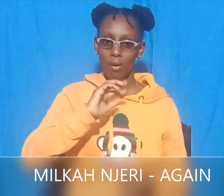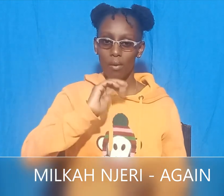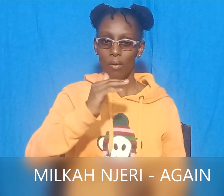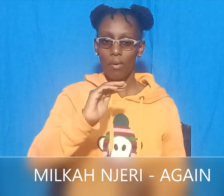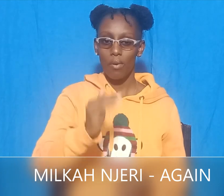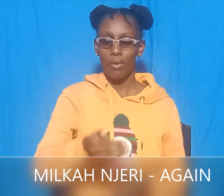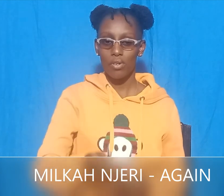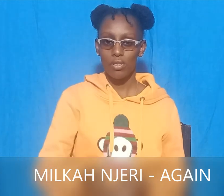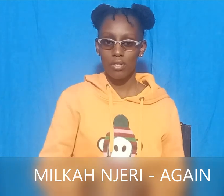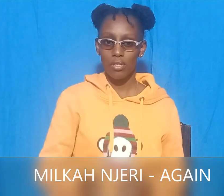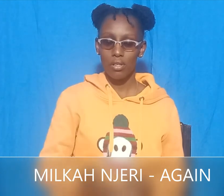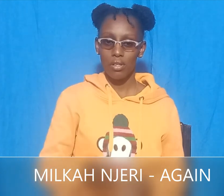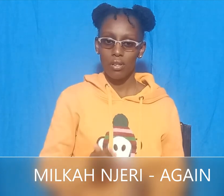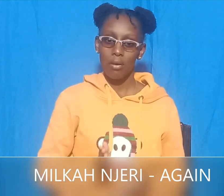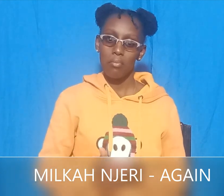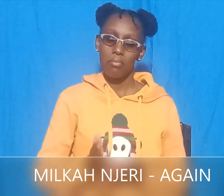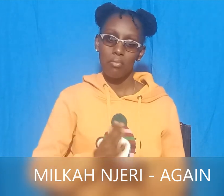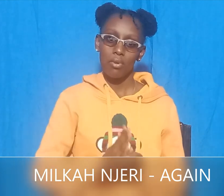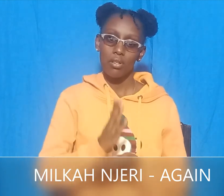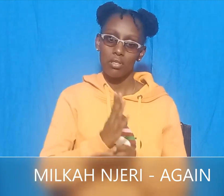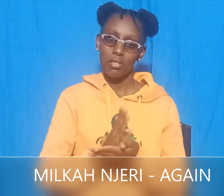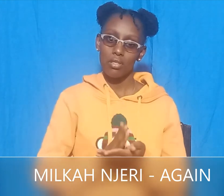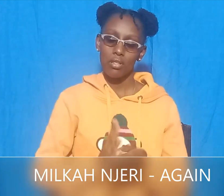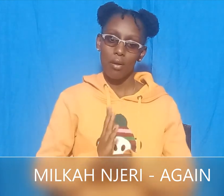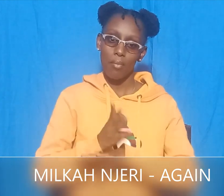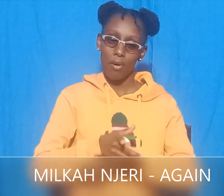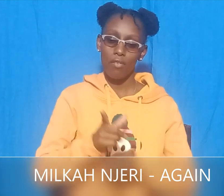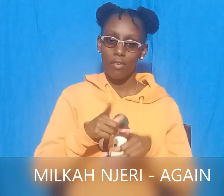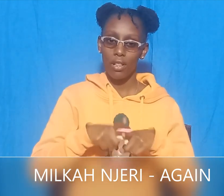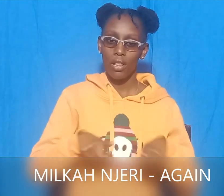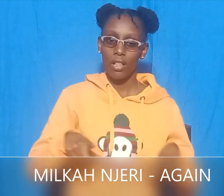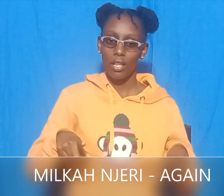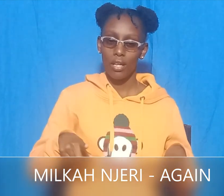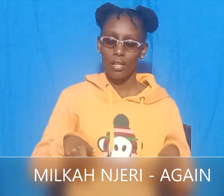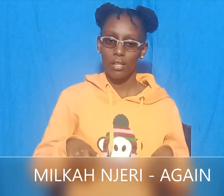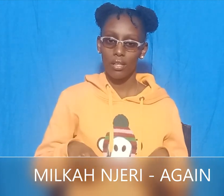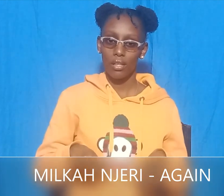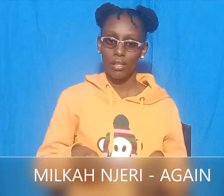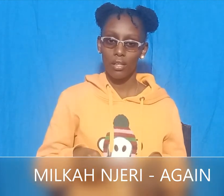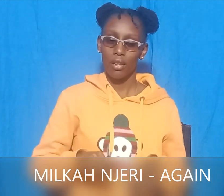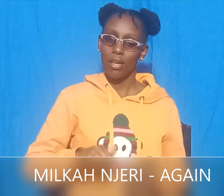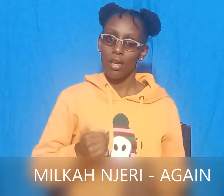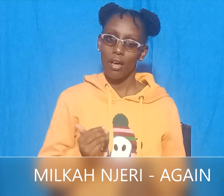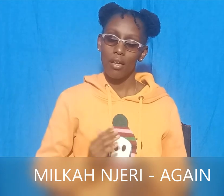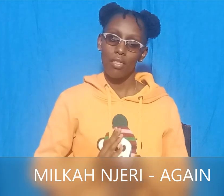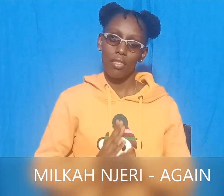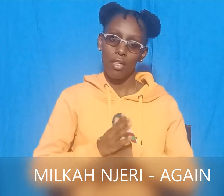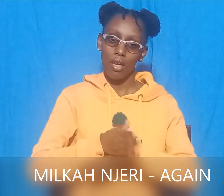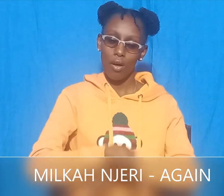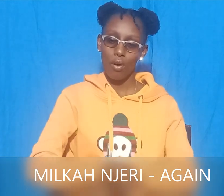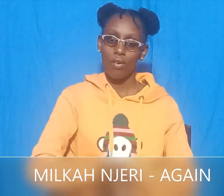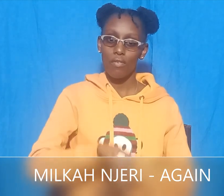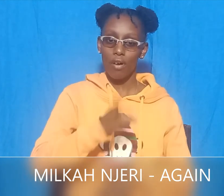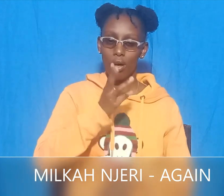Half of its branches were over the lander. And the other half over the water.